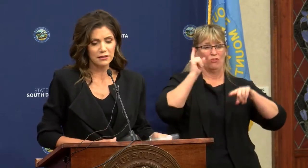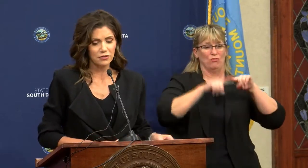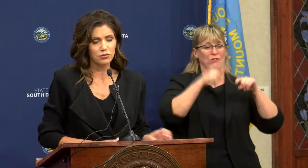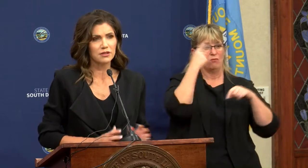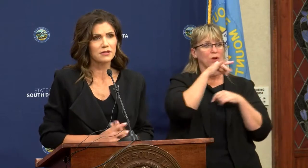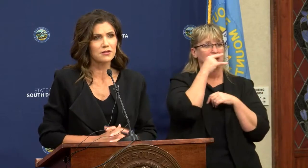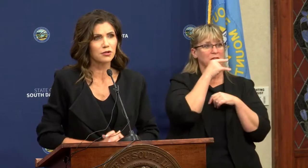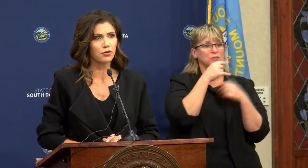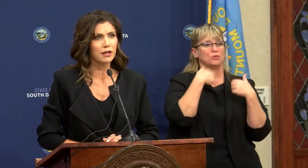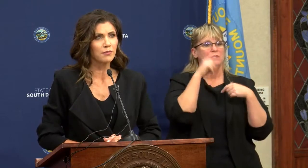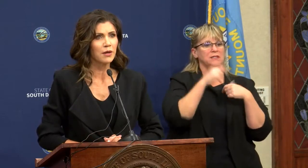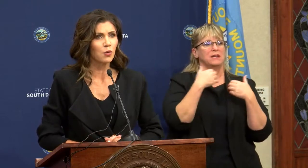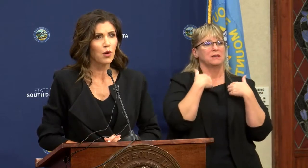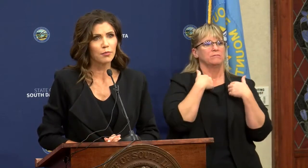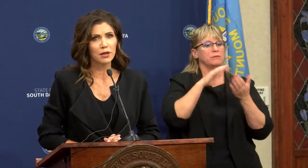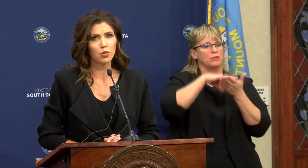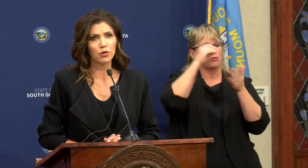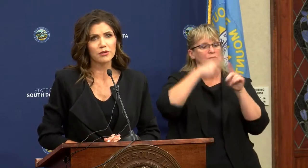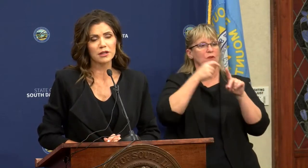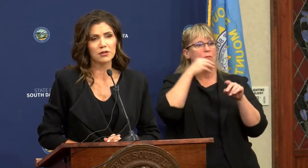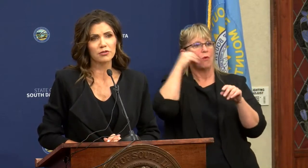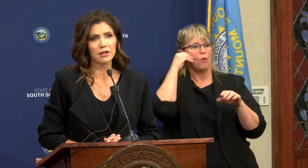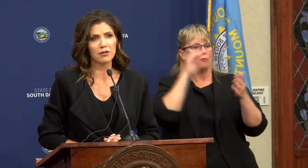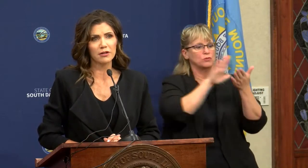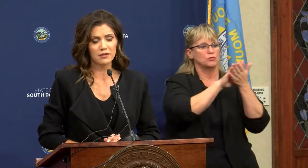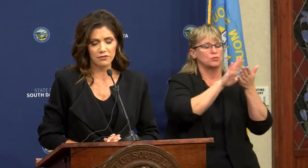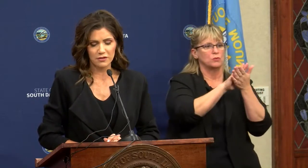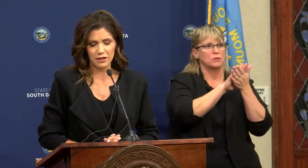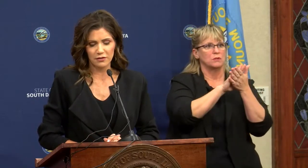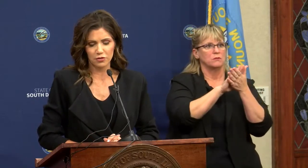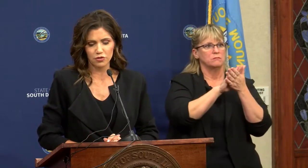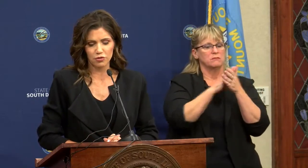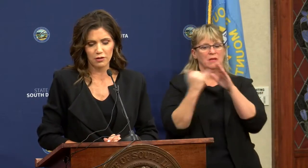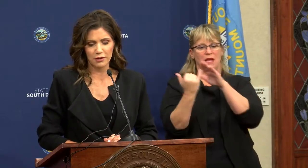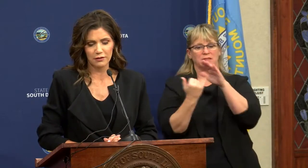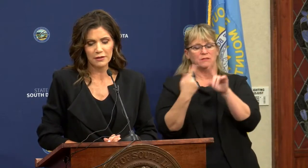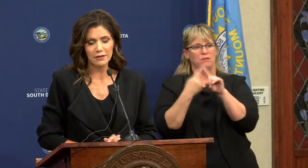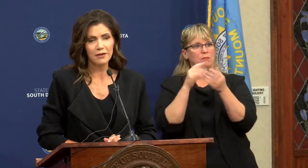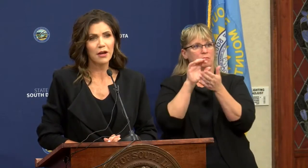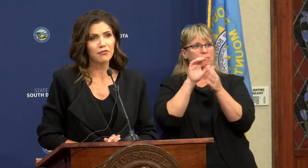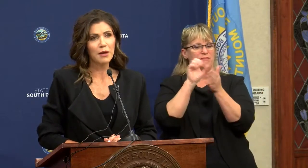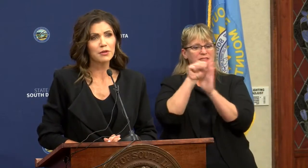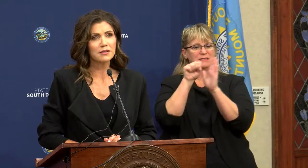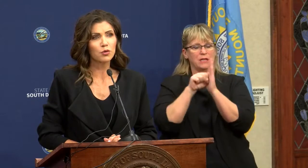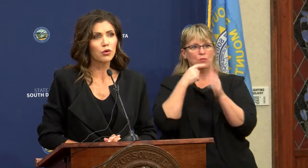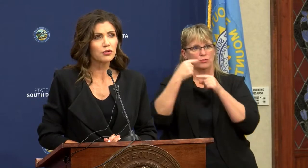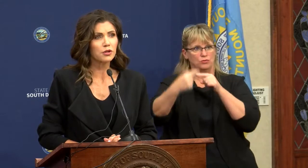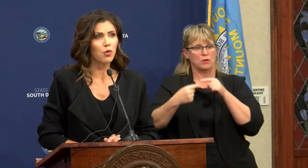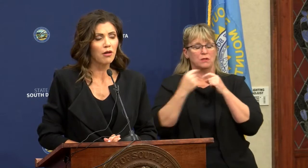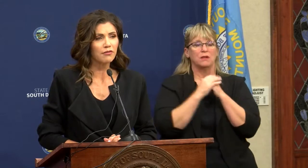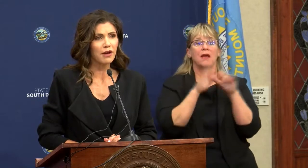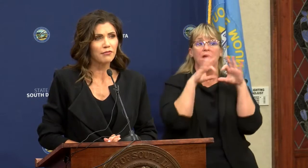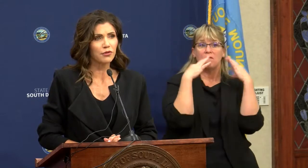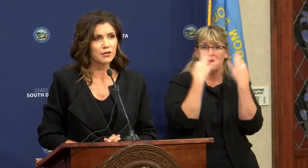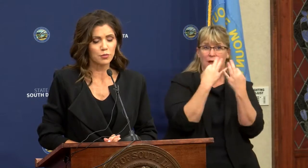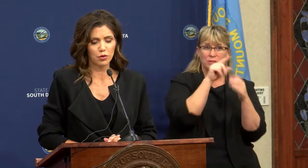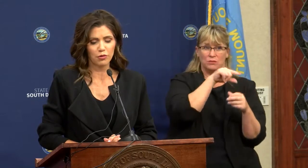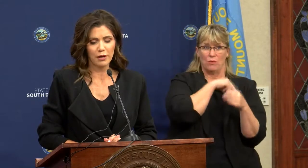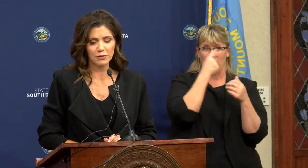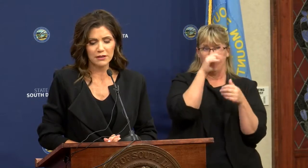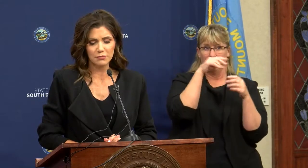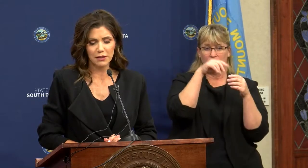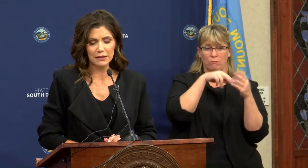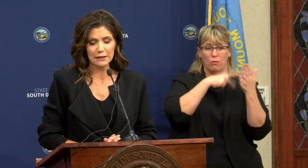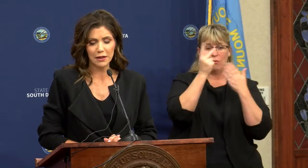kids that need to do distance learning while being quarantined or in areas of the state that are struggling. Now, families, in order to qualify for this